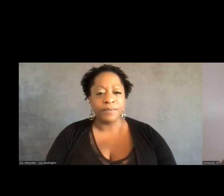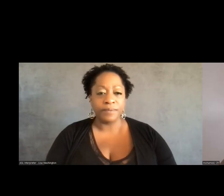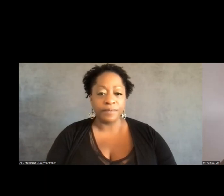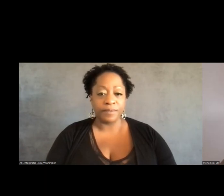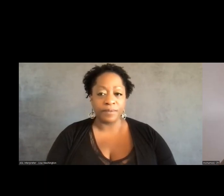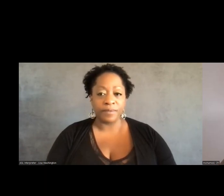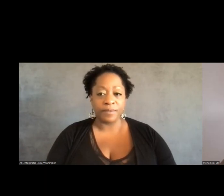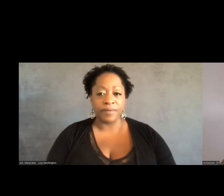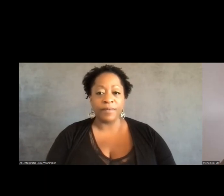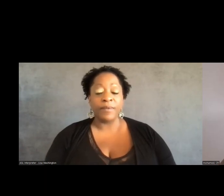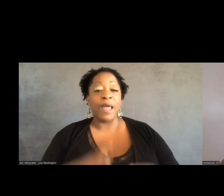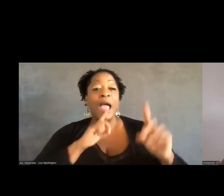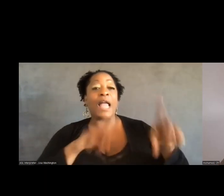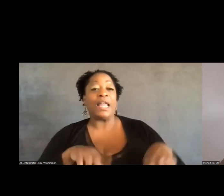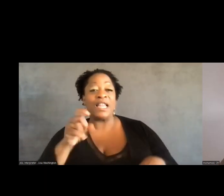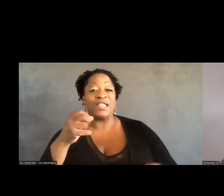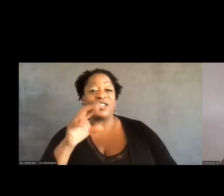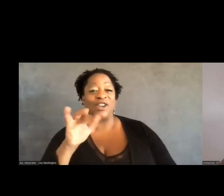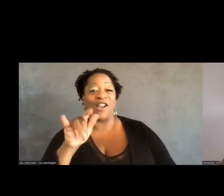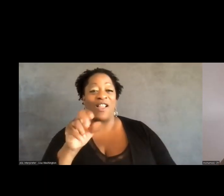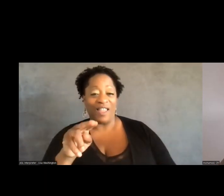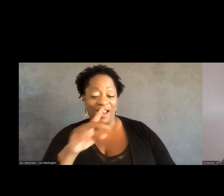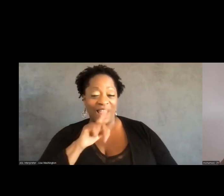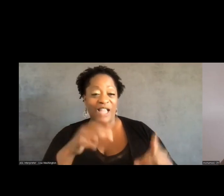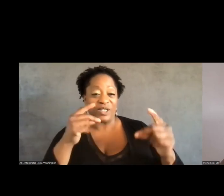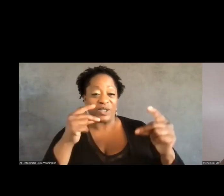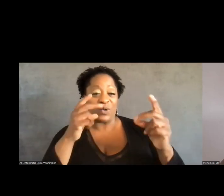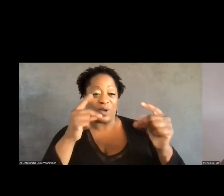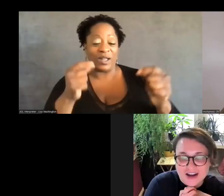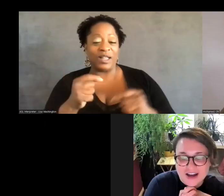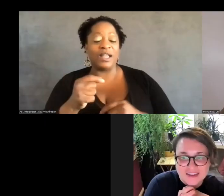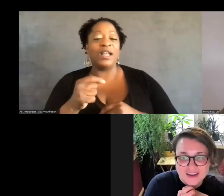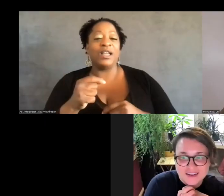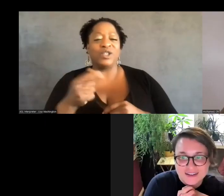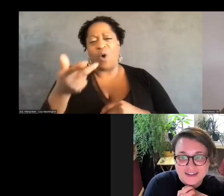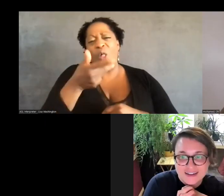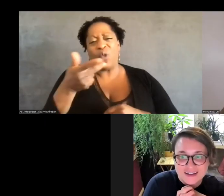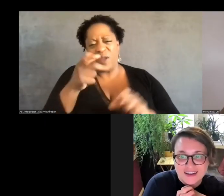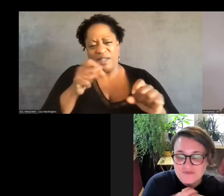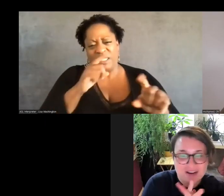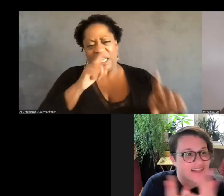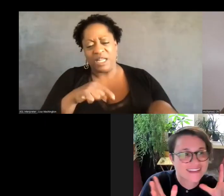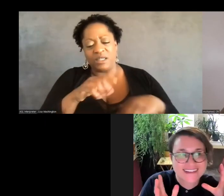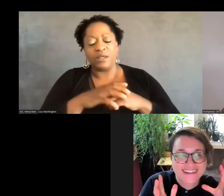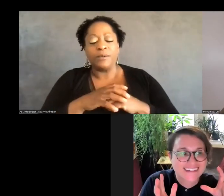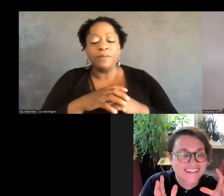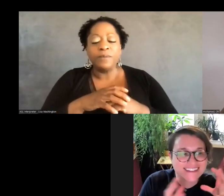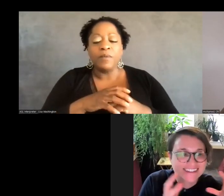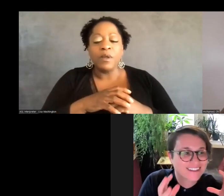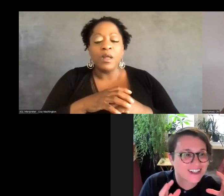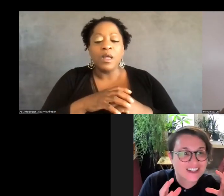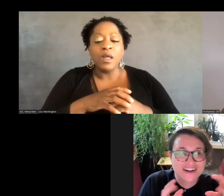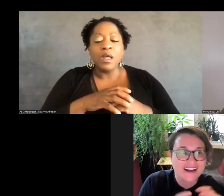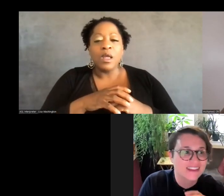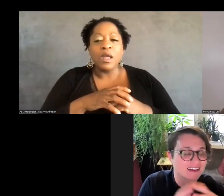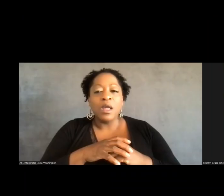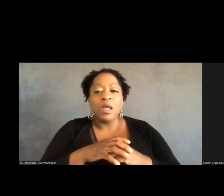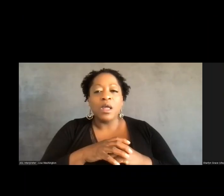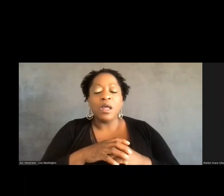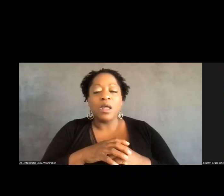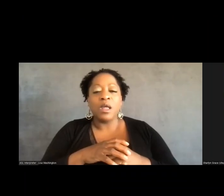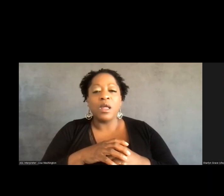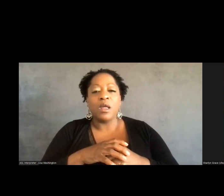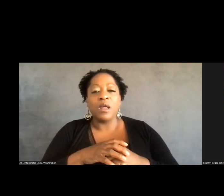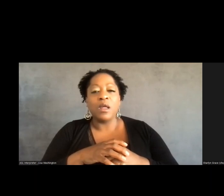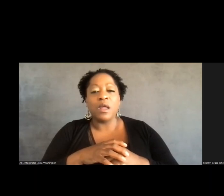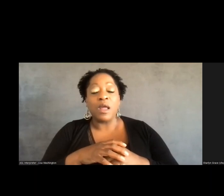I can jump in and try to answer quickly so that Judah and Rachel can also answer. think, I think that it's in the question, right? I think